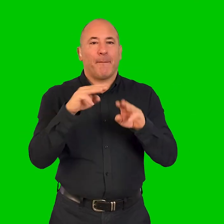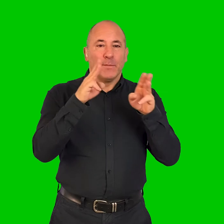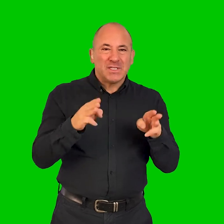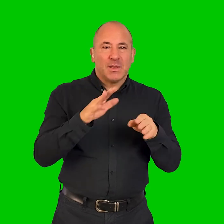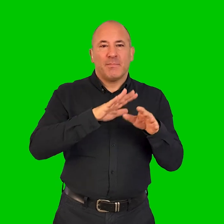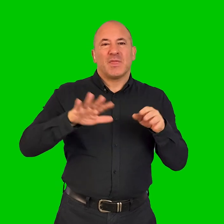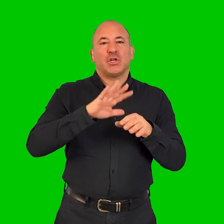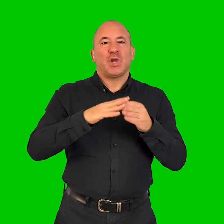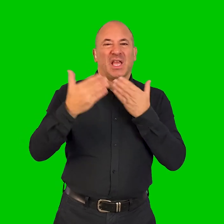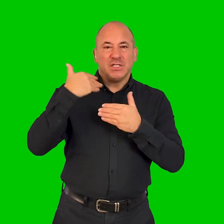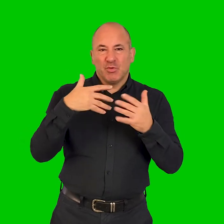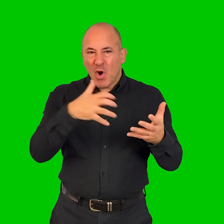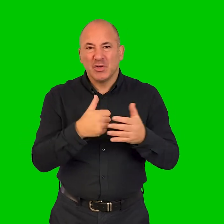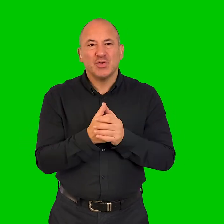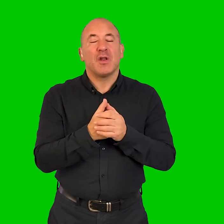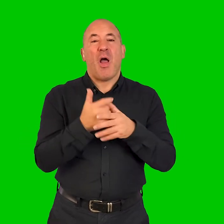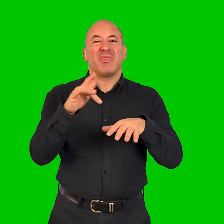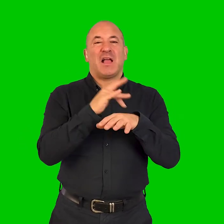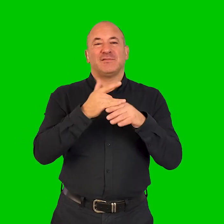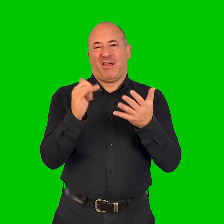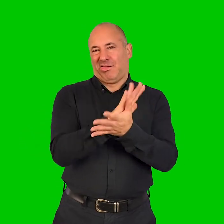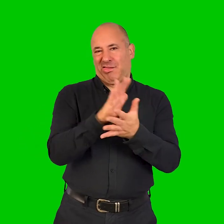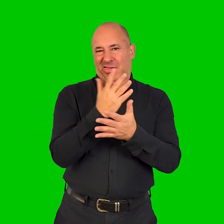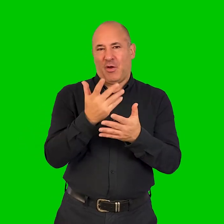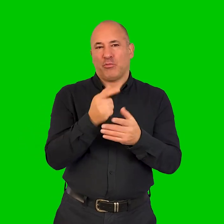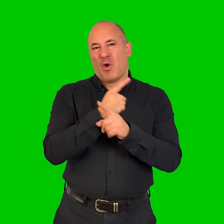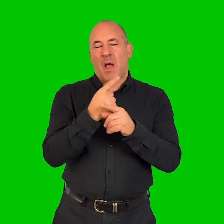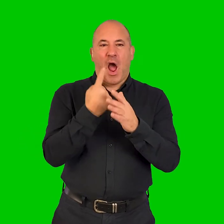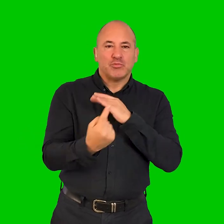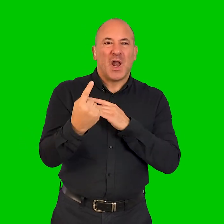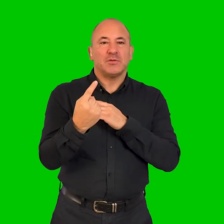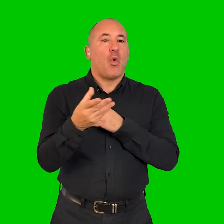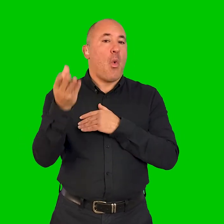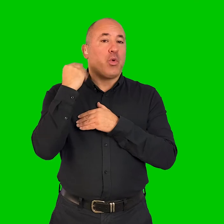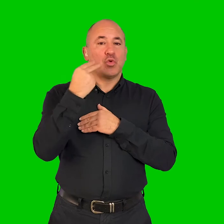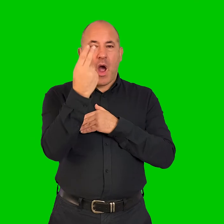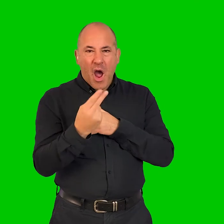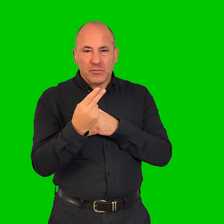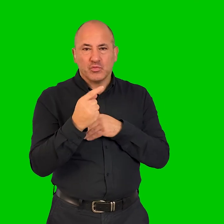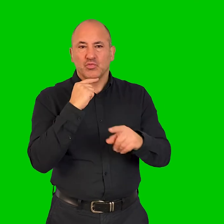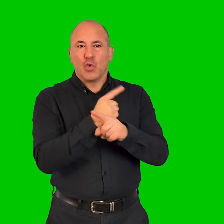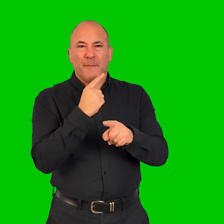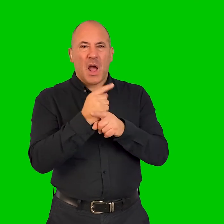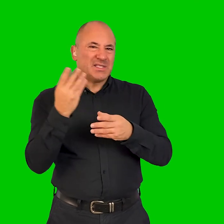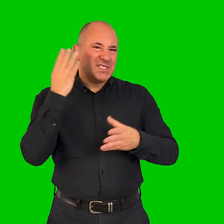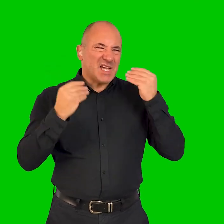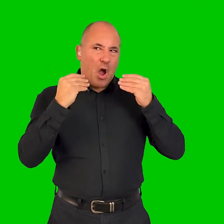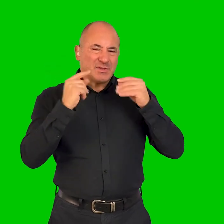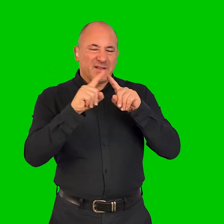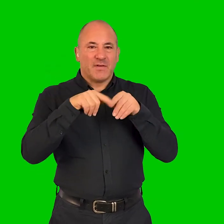History Collection, a slapstick theatre piece on the subject of isolation and an audio artwork piece documenting the soundscapes of different parts of commentary.